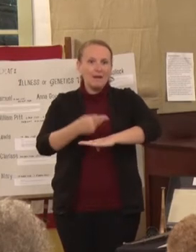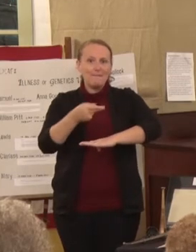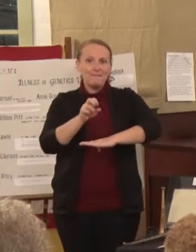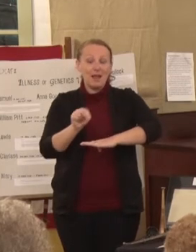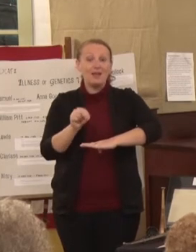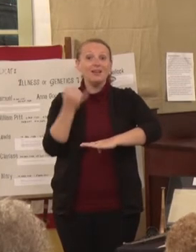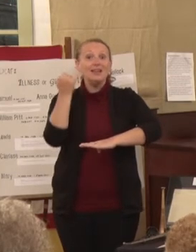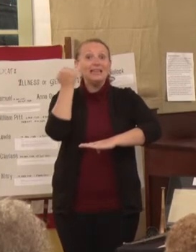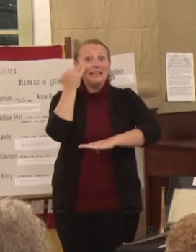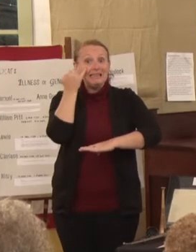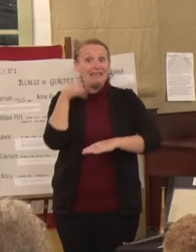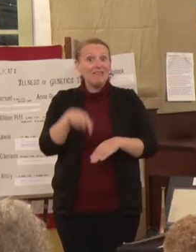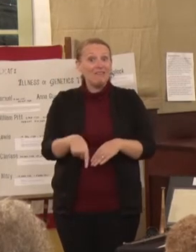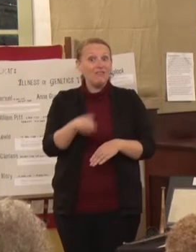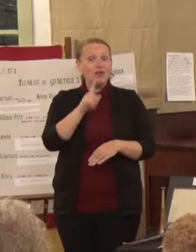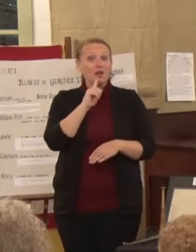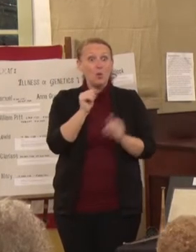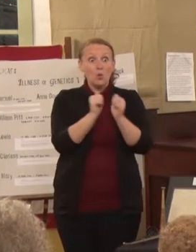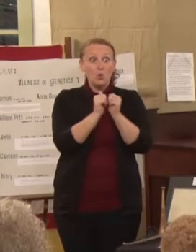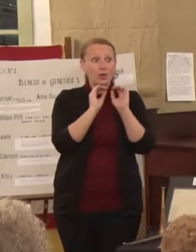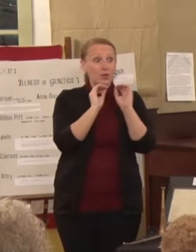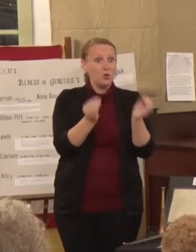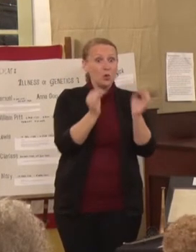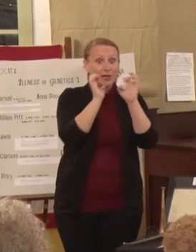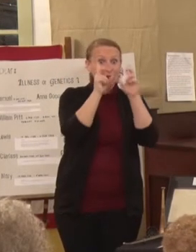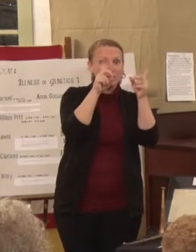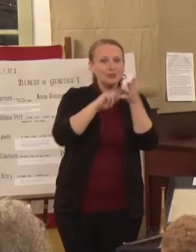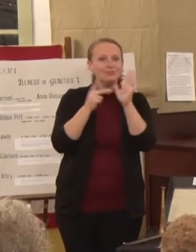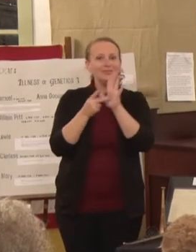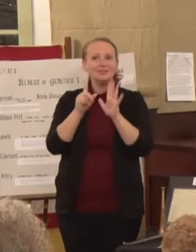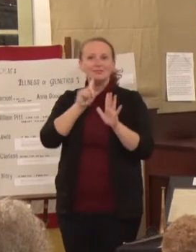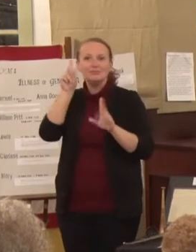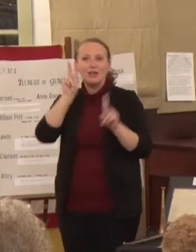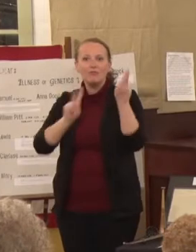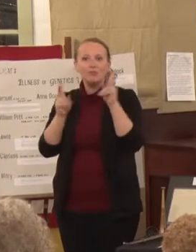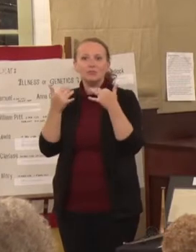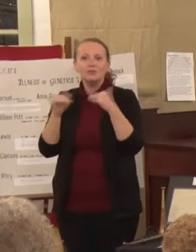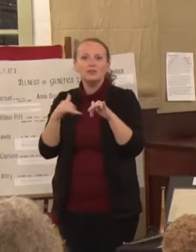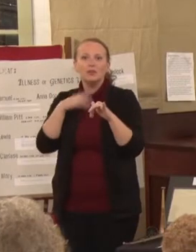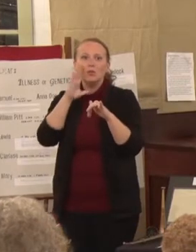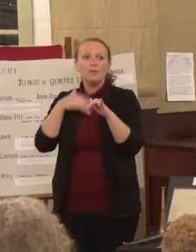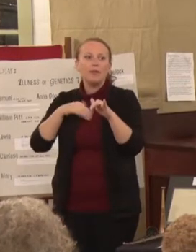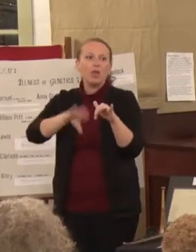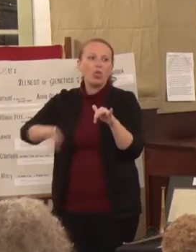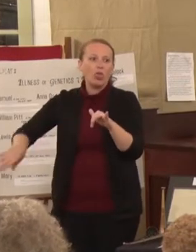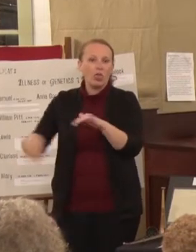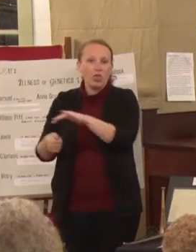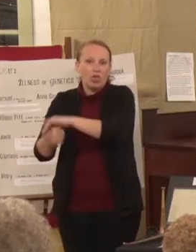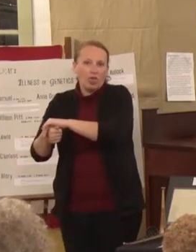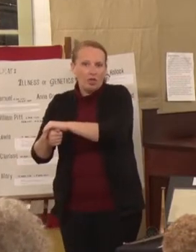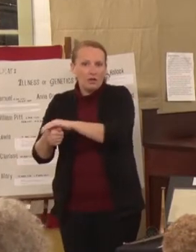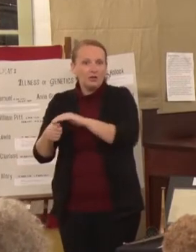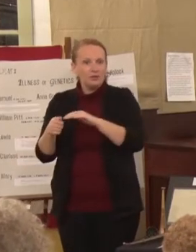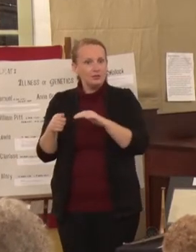darkness. So it's a beautiful monument and if you go to Hartford, Farmington Avenue and